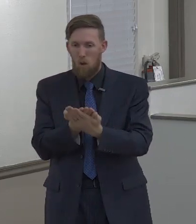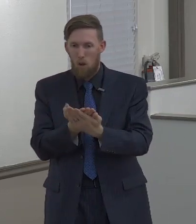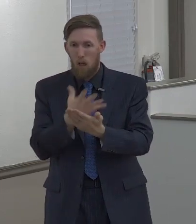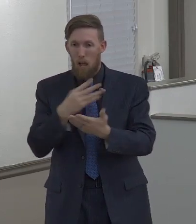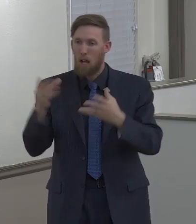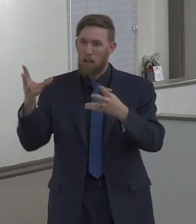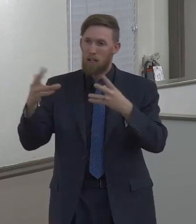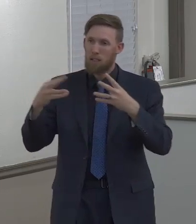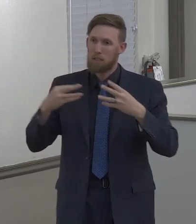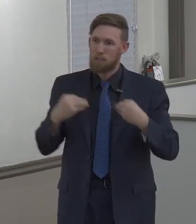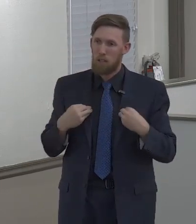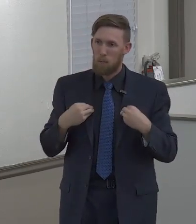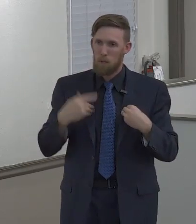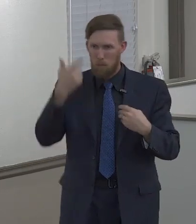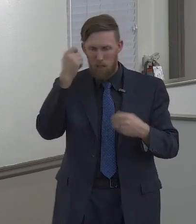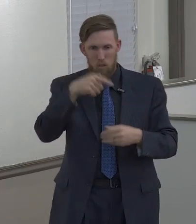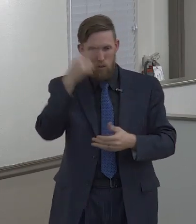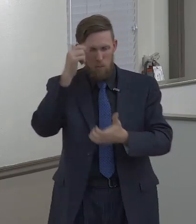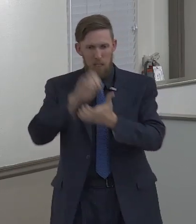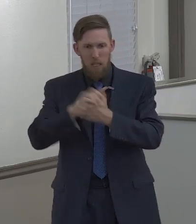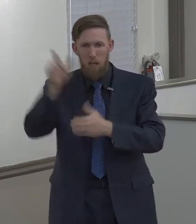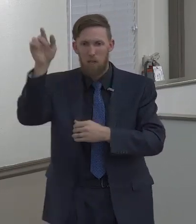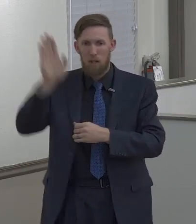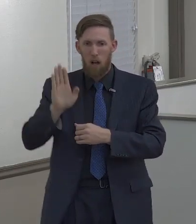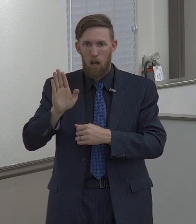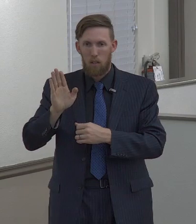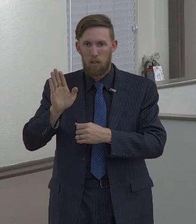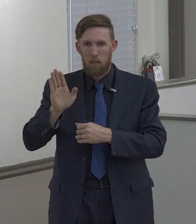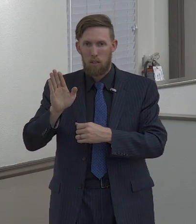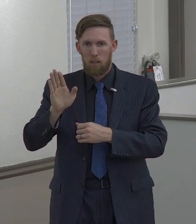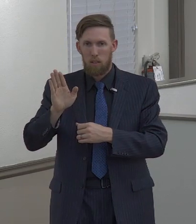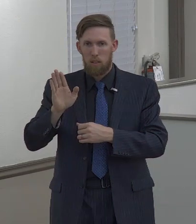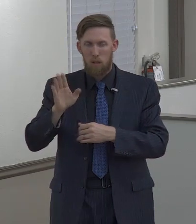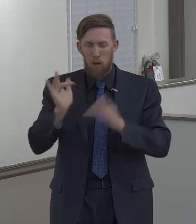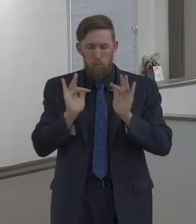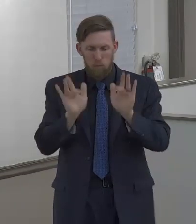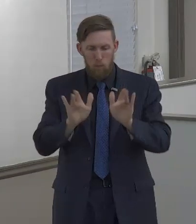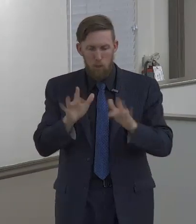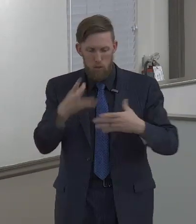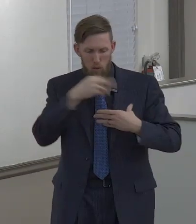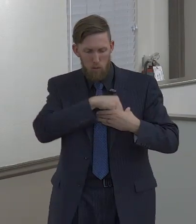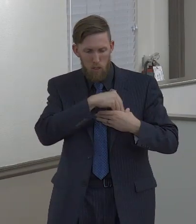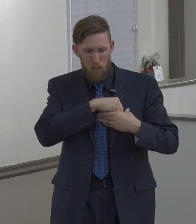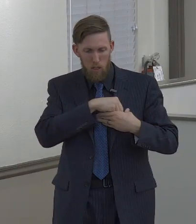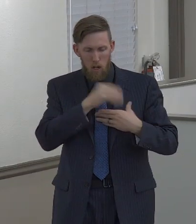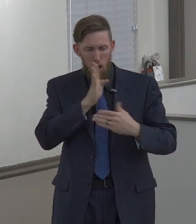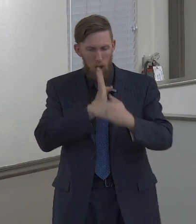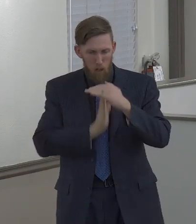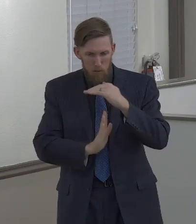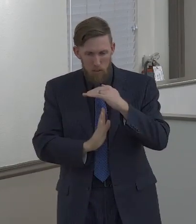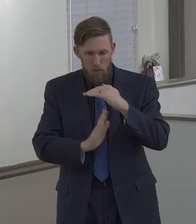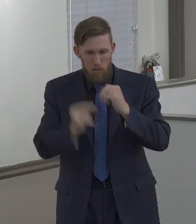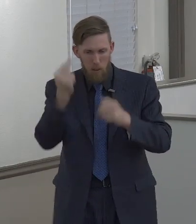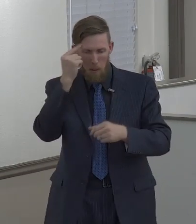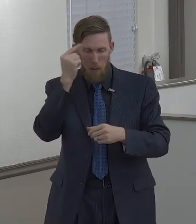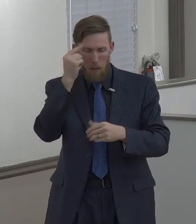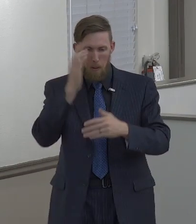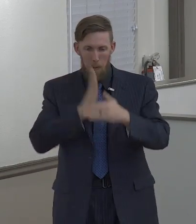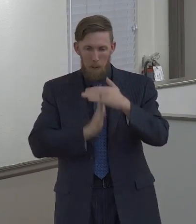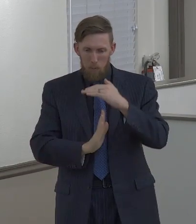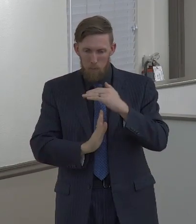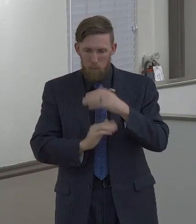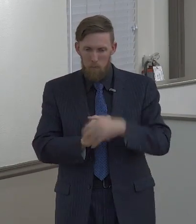Put on, therefore, as the elect of God, holy and beloved, bowels of mercy, kindness, humbleness,